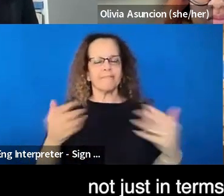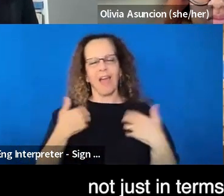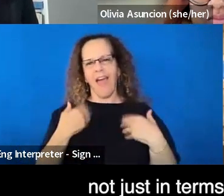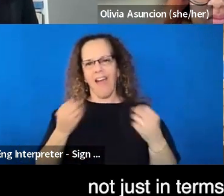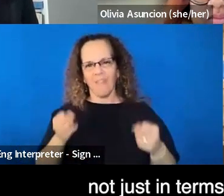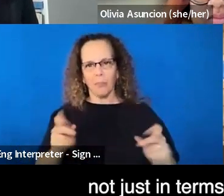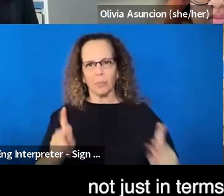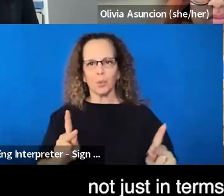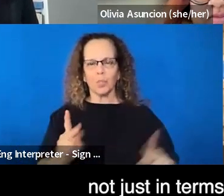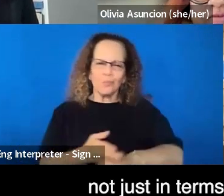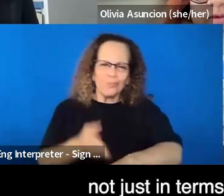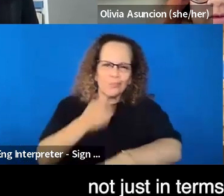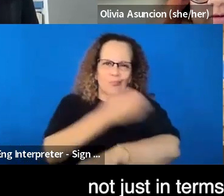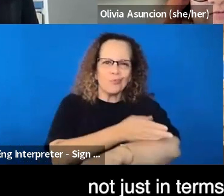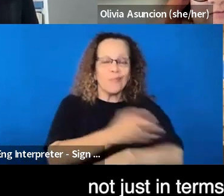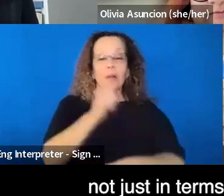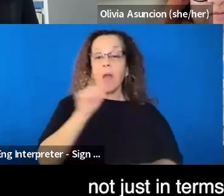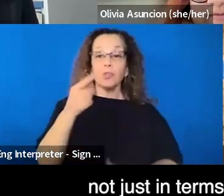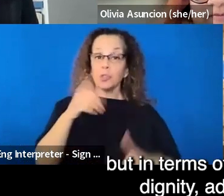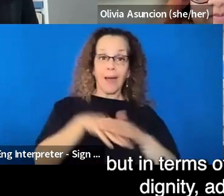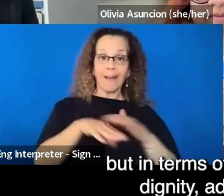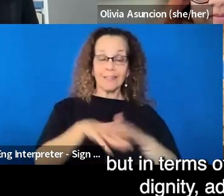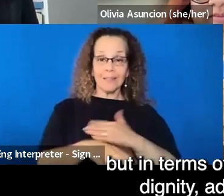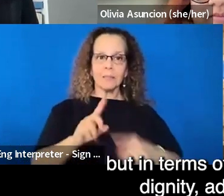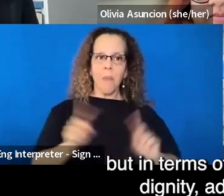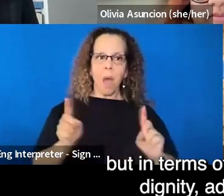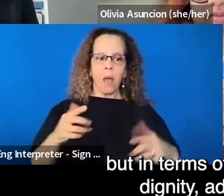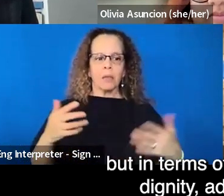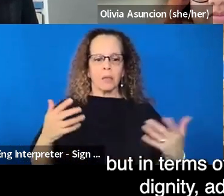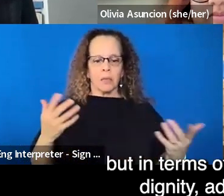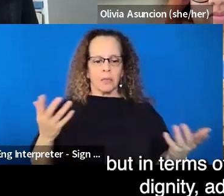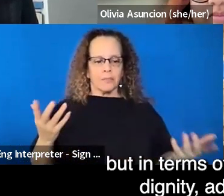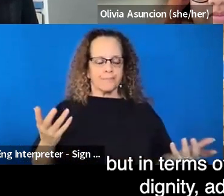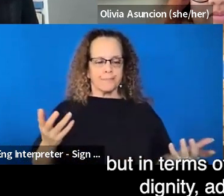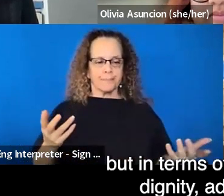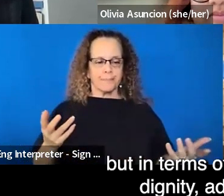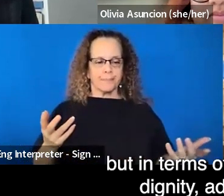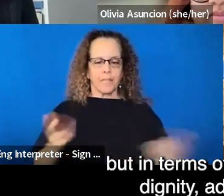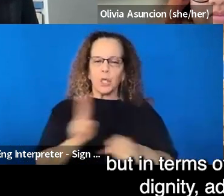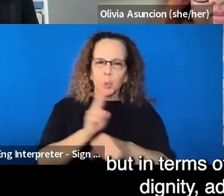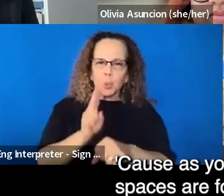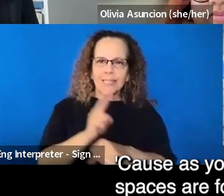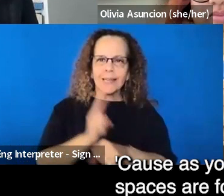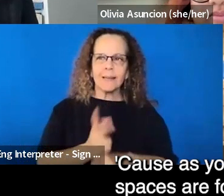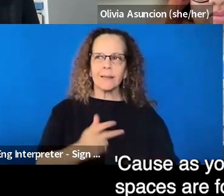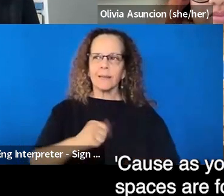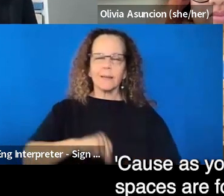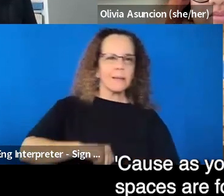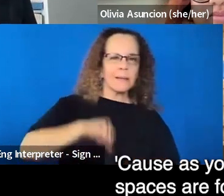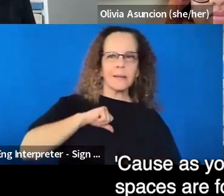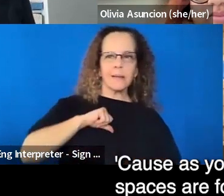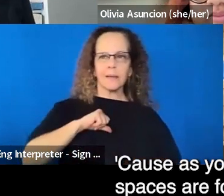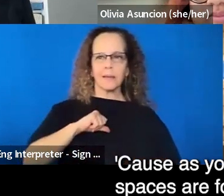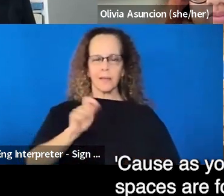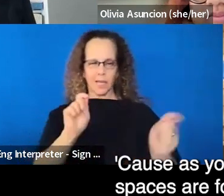better, not just in terms of accessibility, but in terms of the usability, dignity, adaptability, because as you